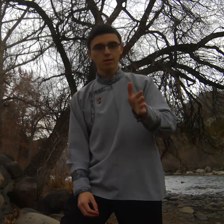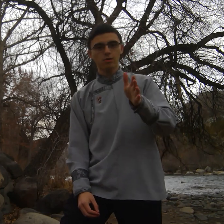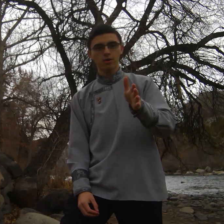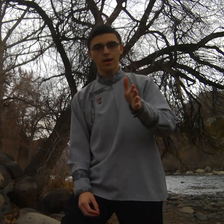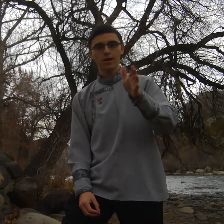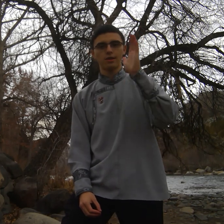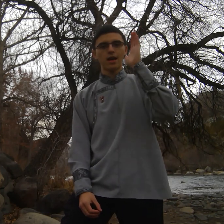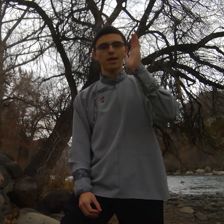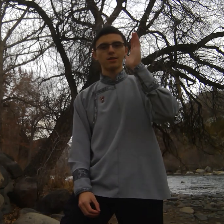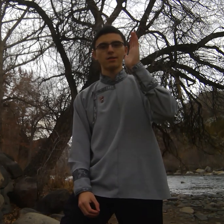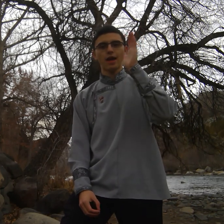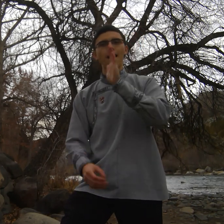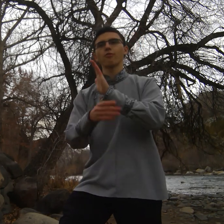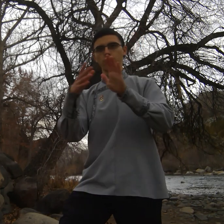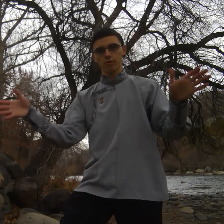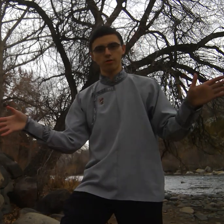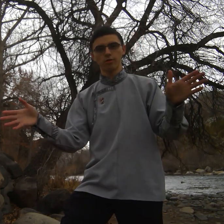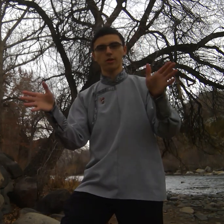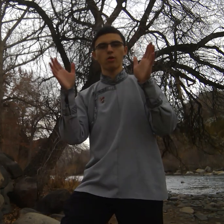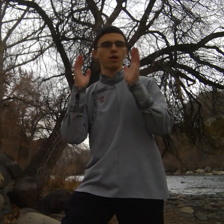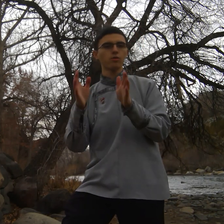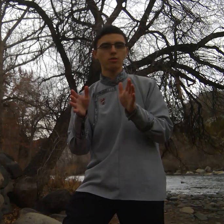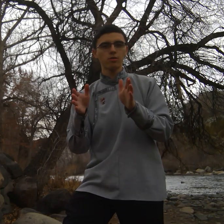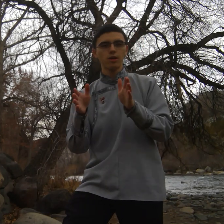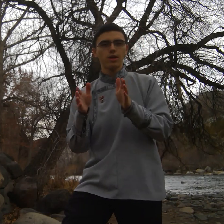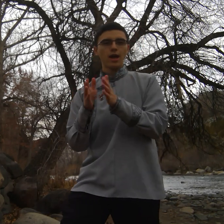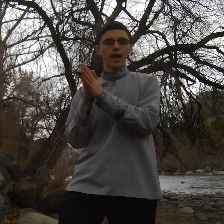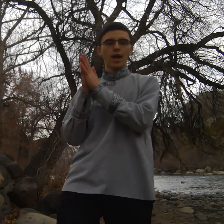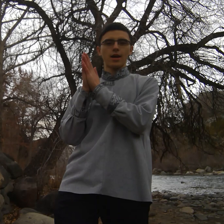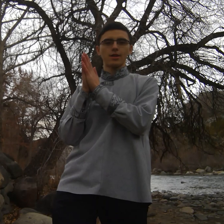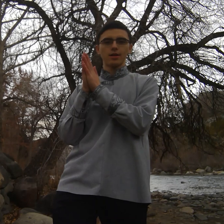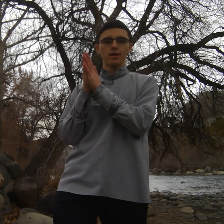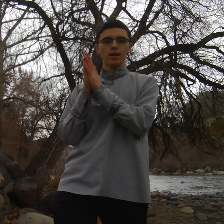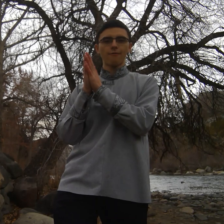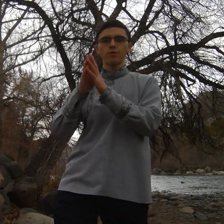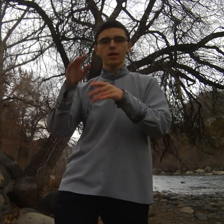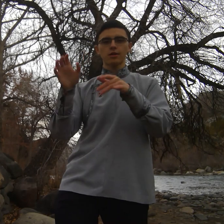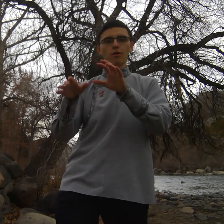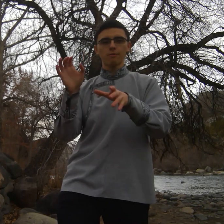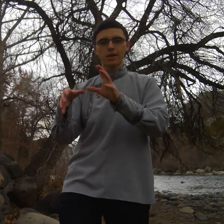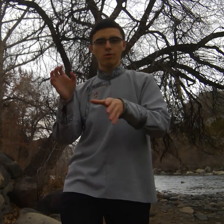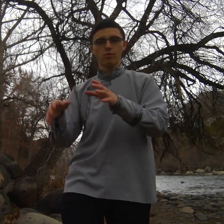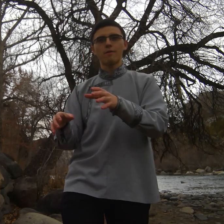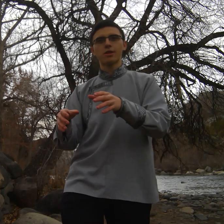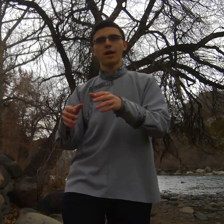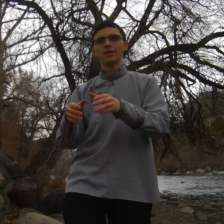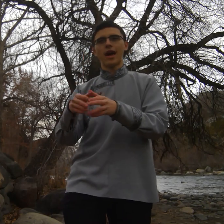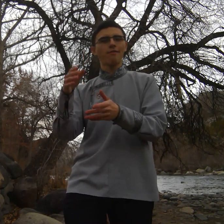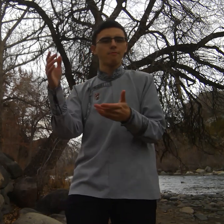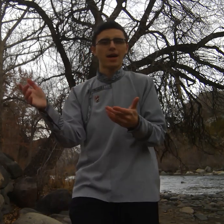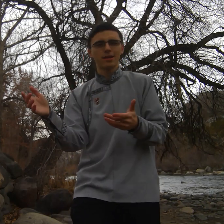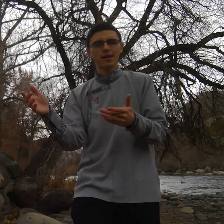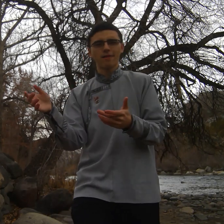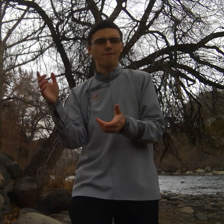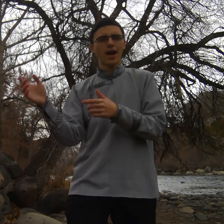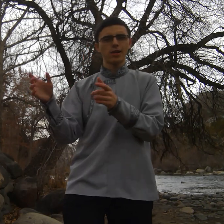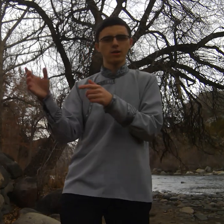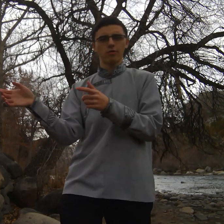Corps is that they have recruiters who are local and if you just go to the Peace Corps website they have a button like find your